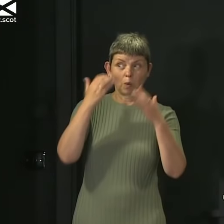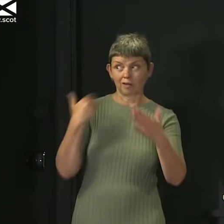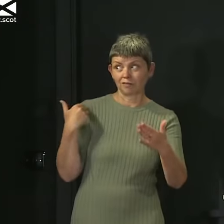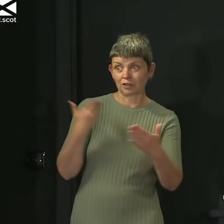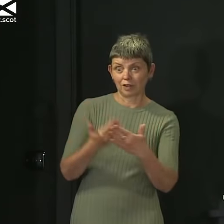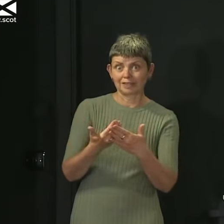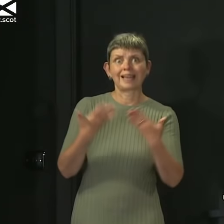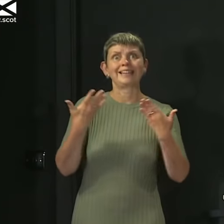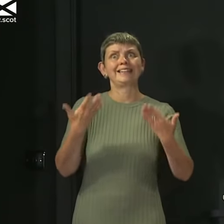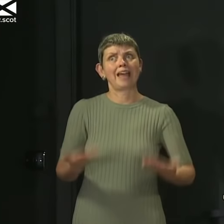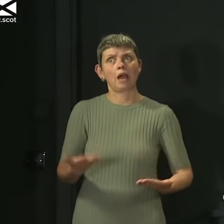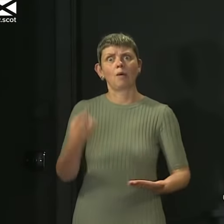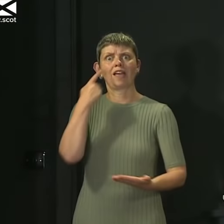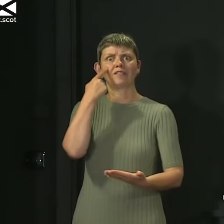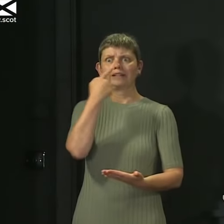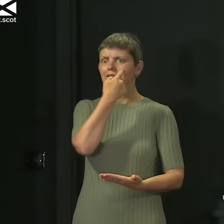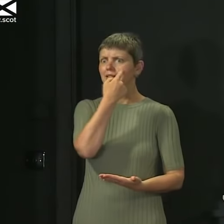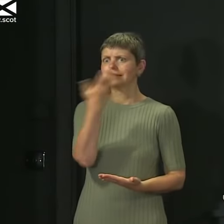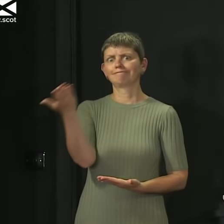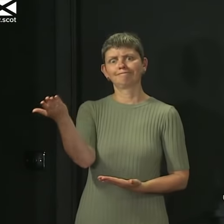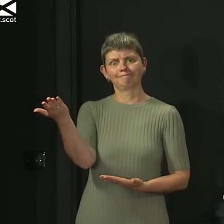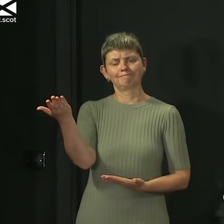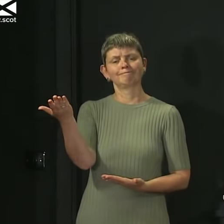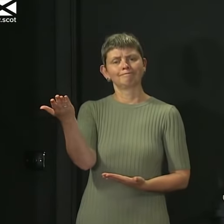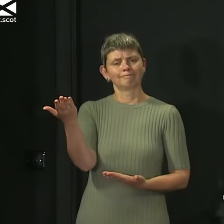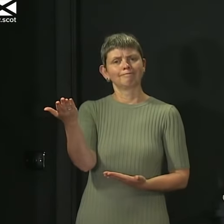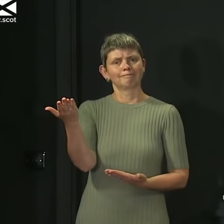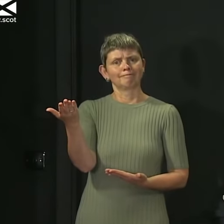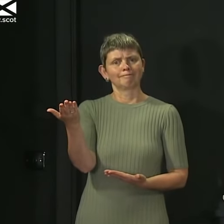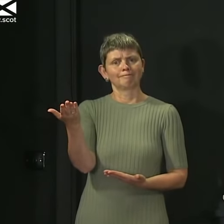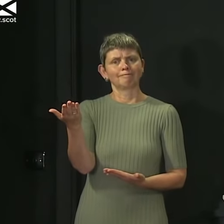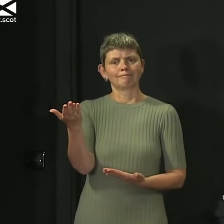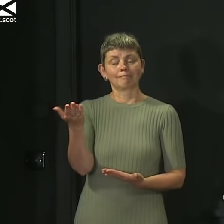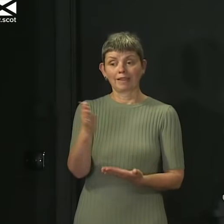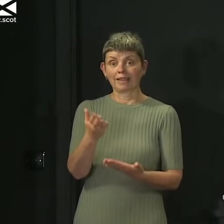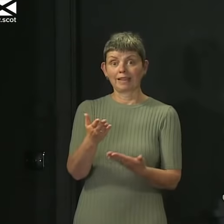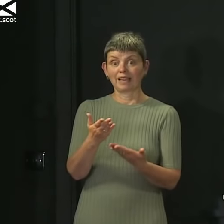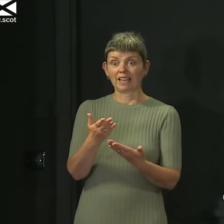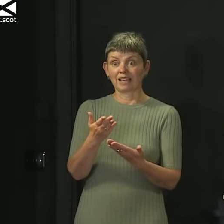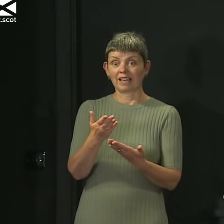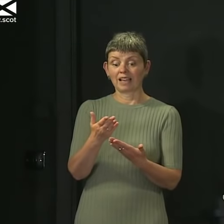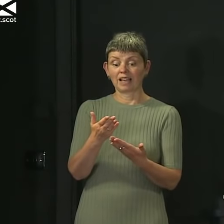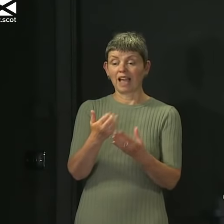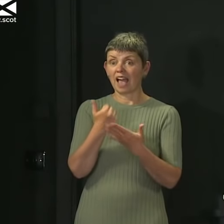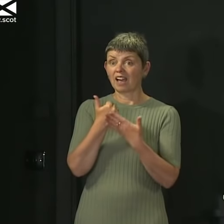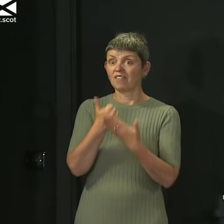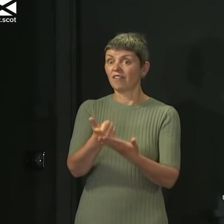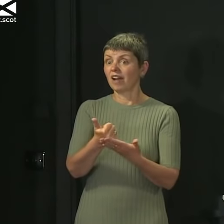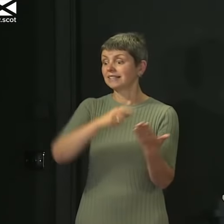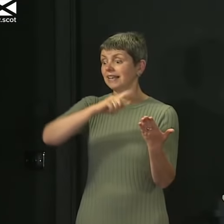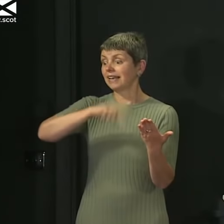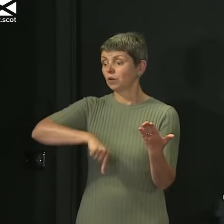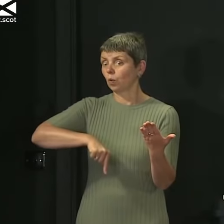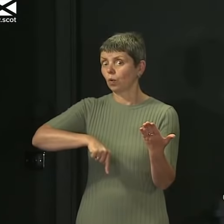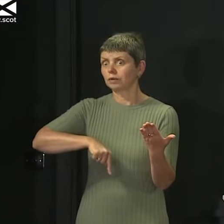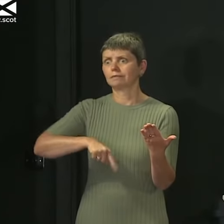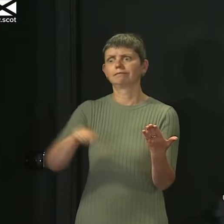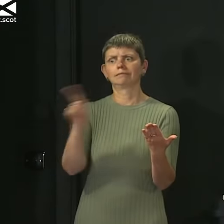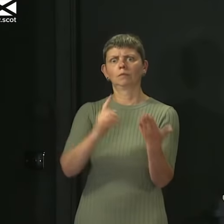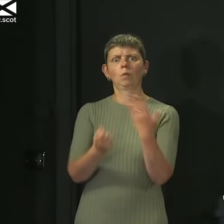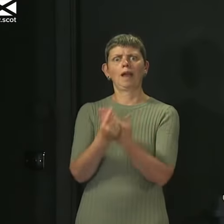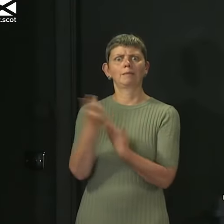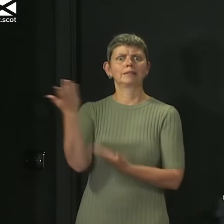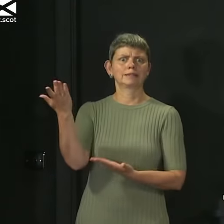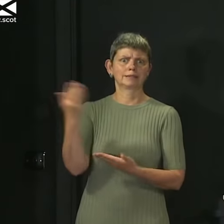in practice now. The consequences of these pieces of advice being flouted are very real because the virus spreads.